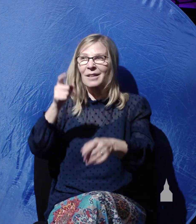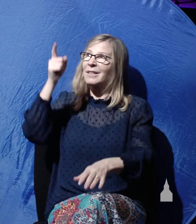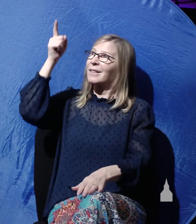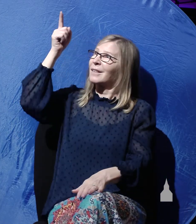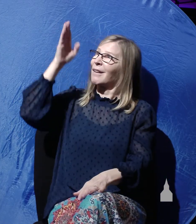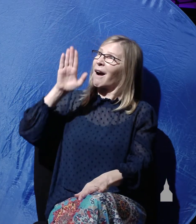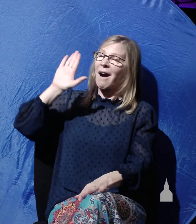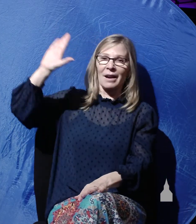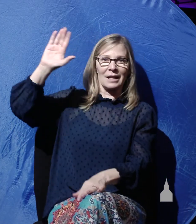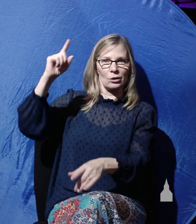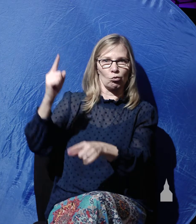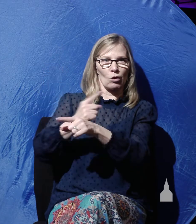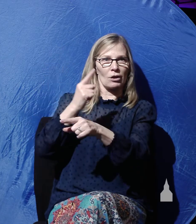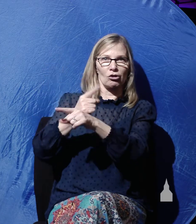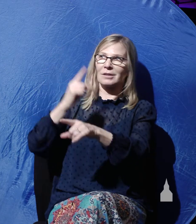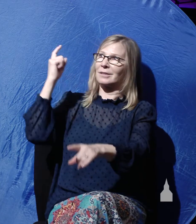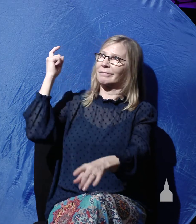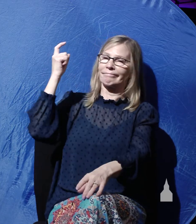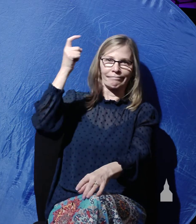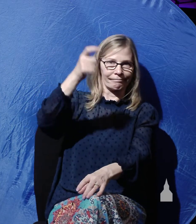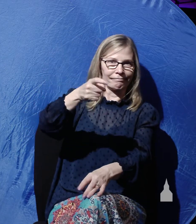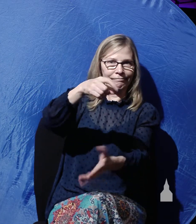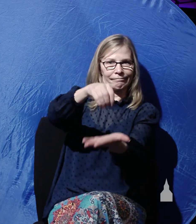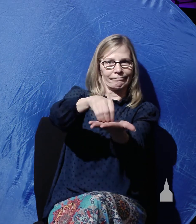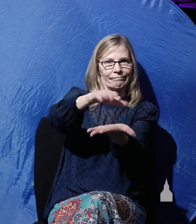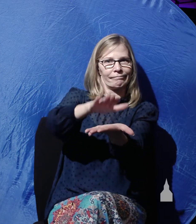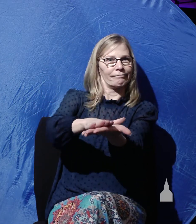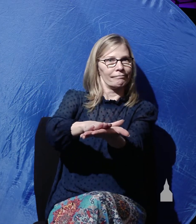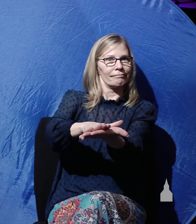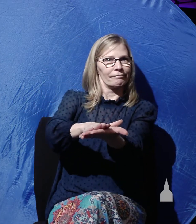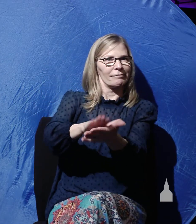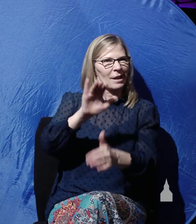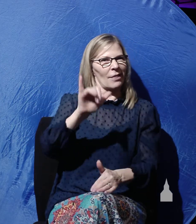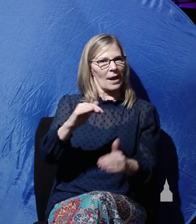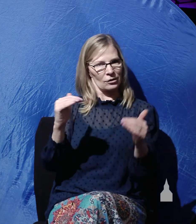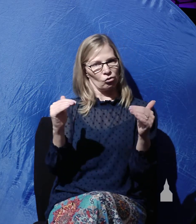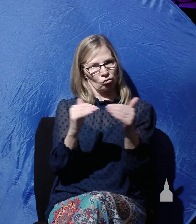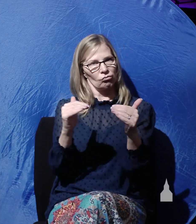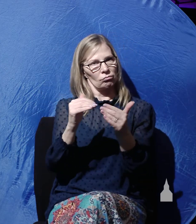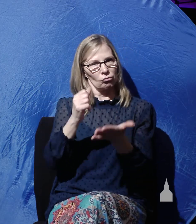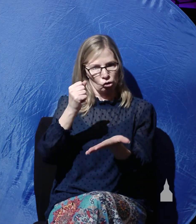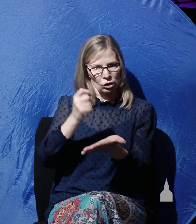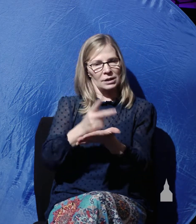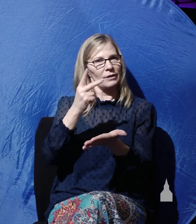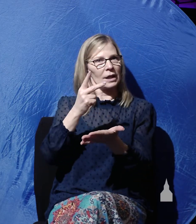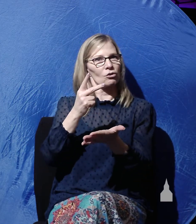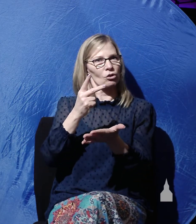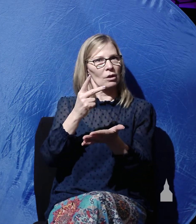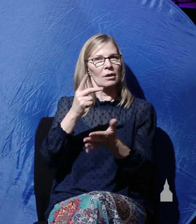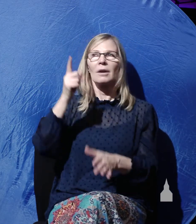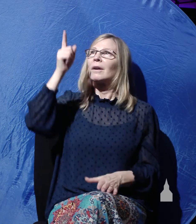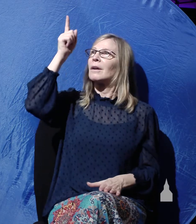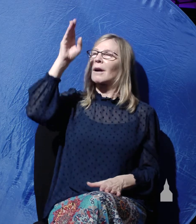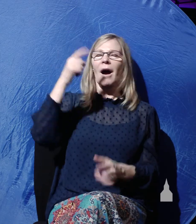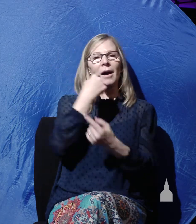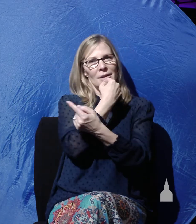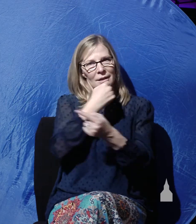That's what justification means. It is the declaration by God that we are legally,